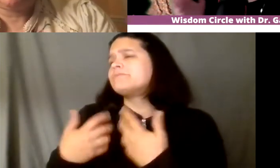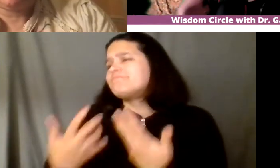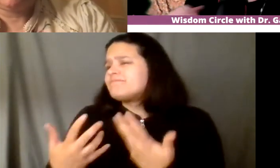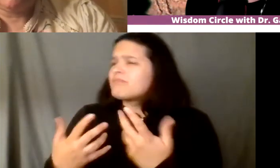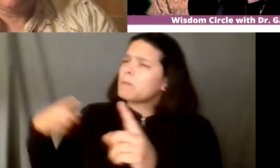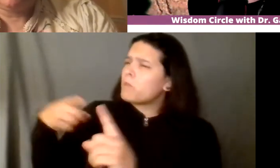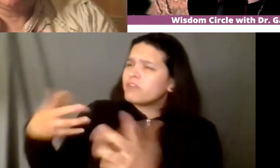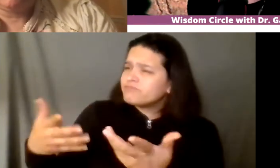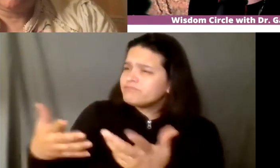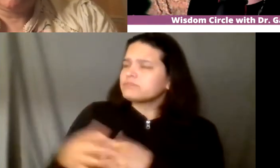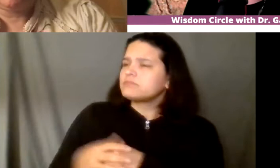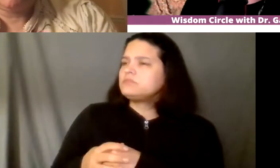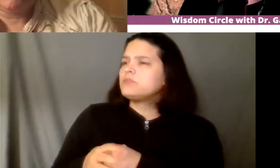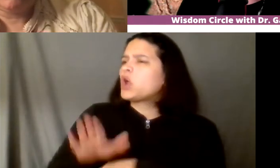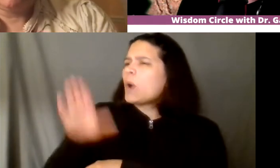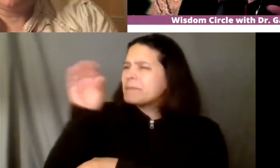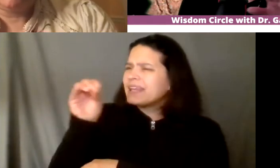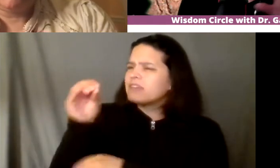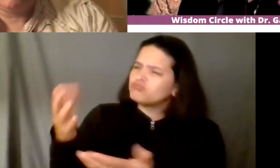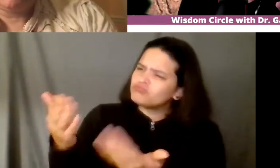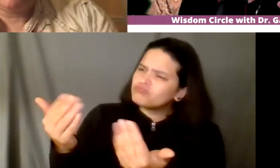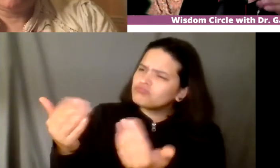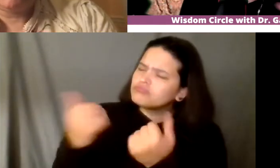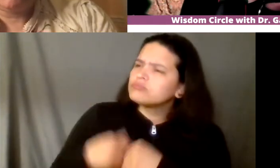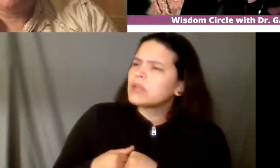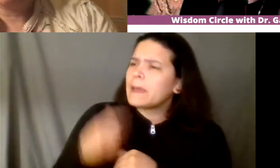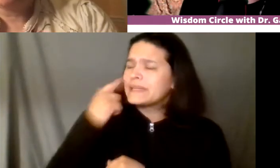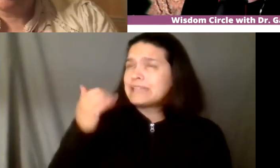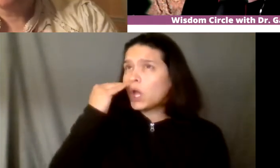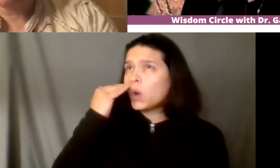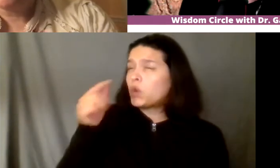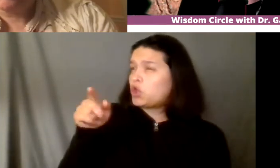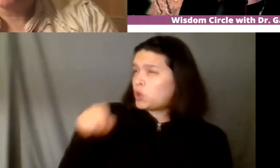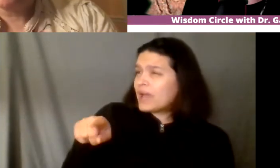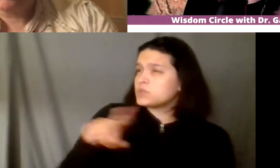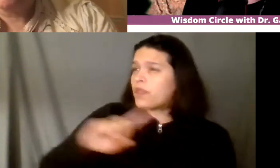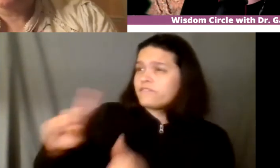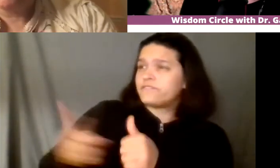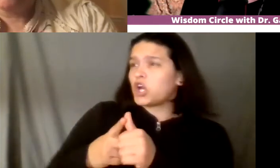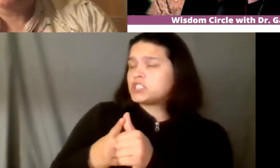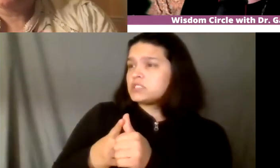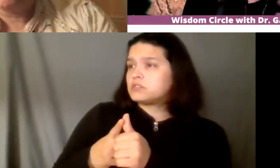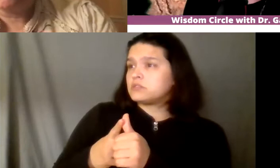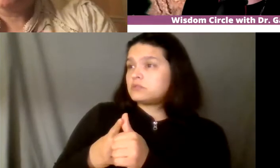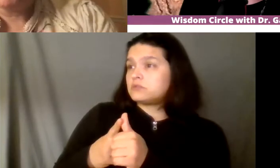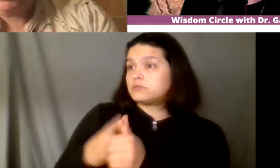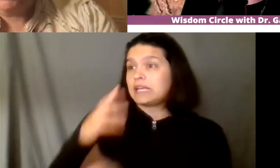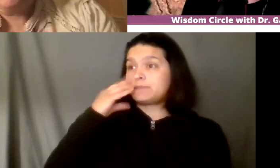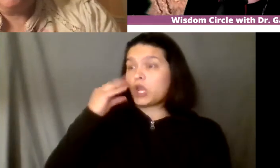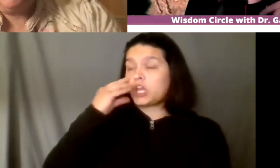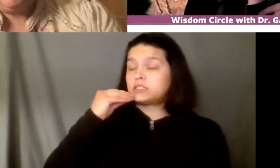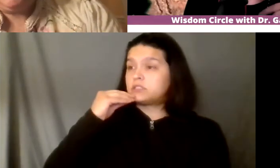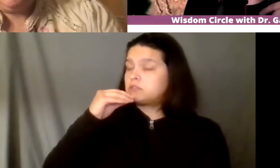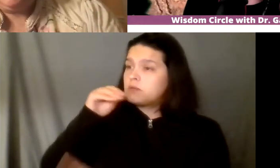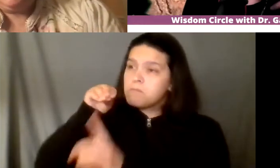talk to us about that because i know you guys were like the i think you were the first hit right so yeah